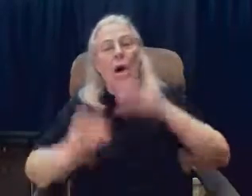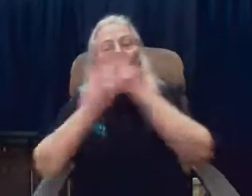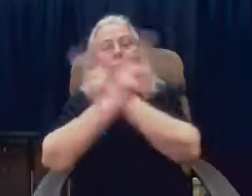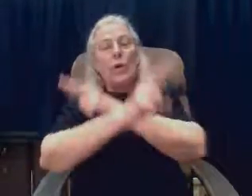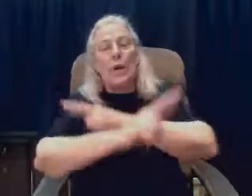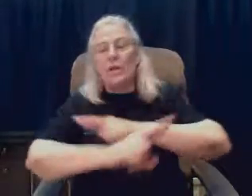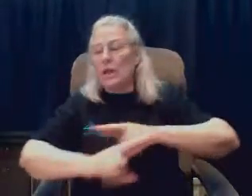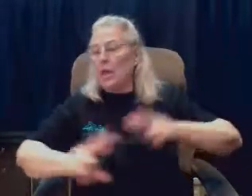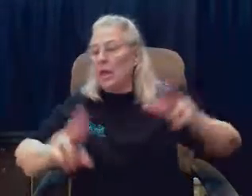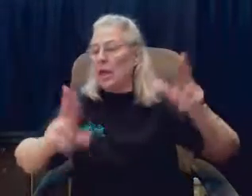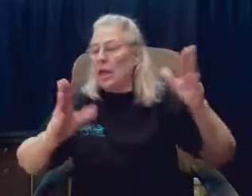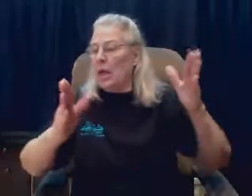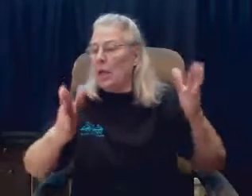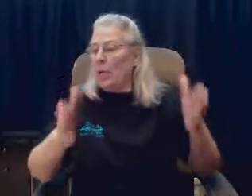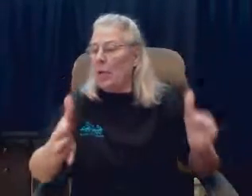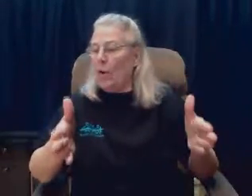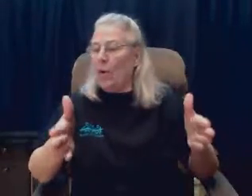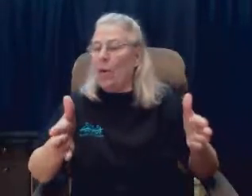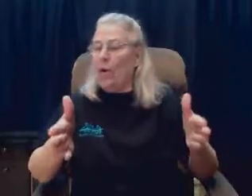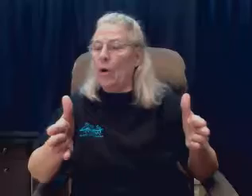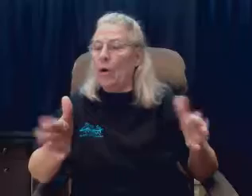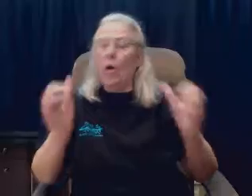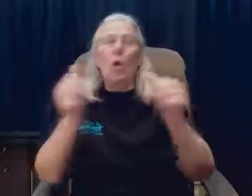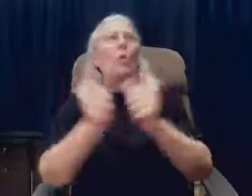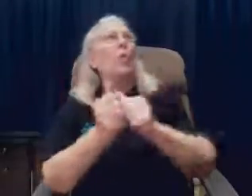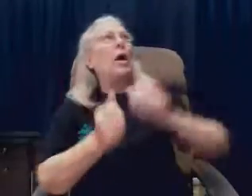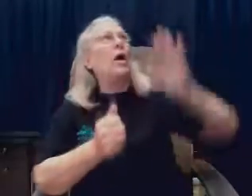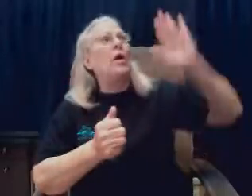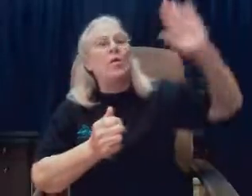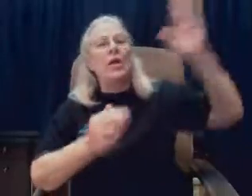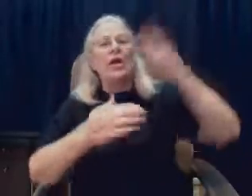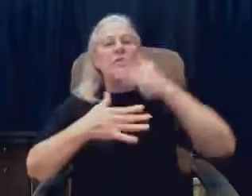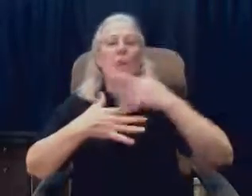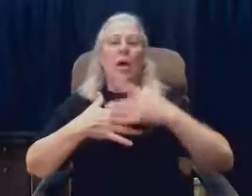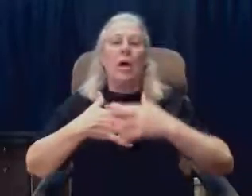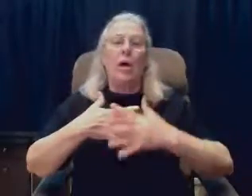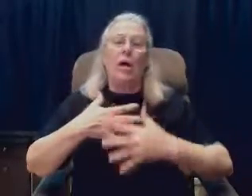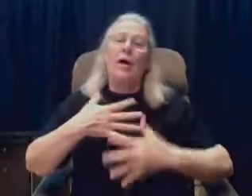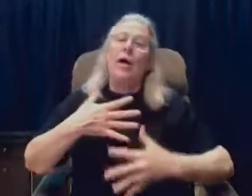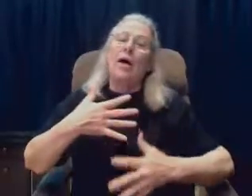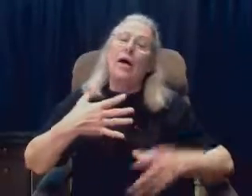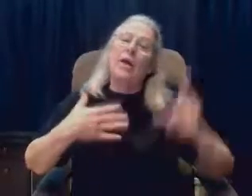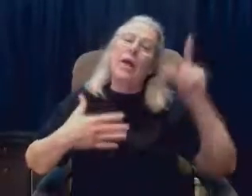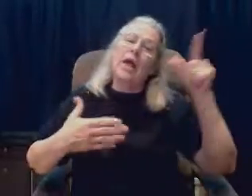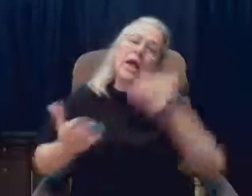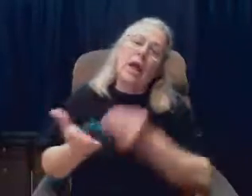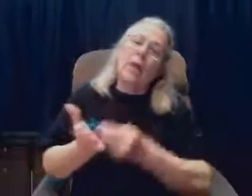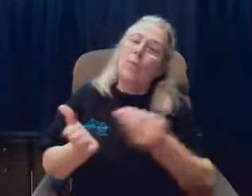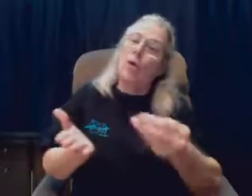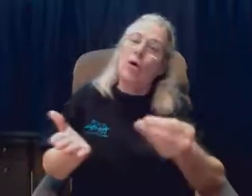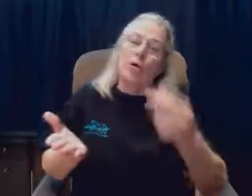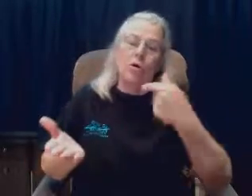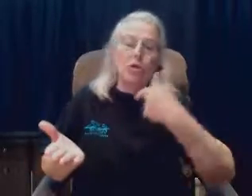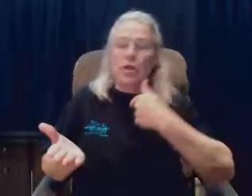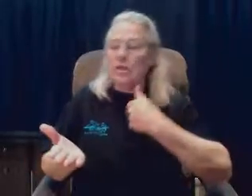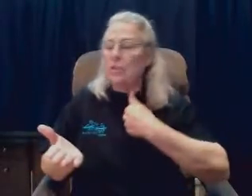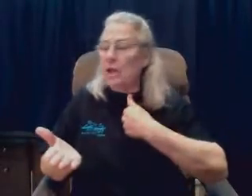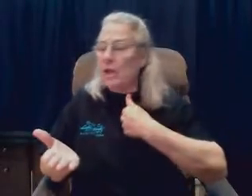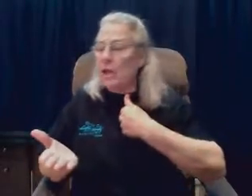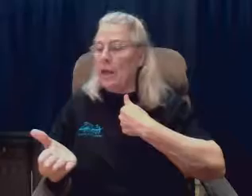Redeemer With his blood He purchased me